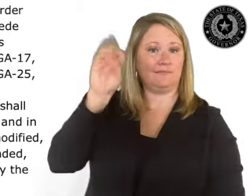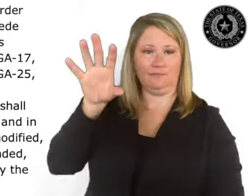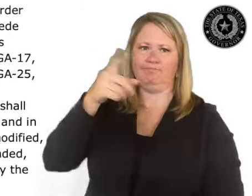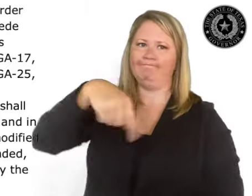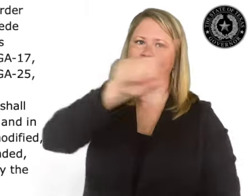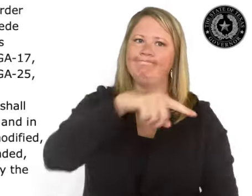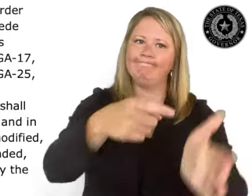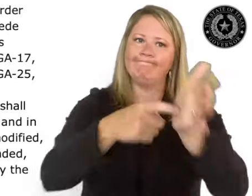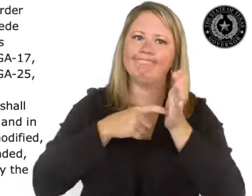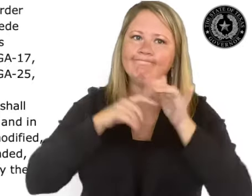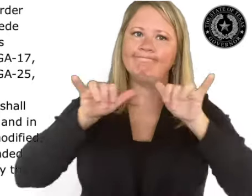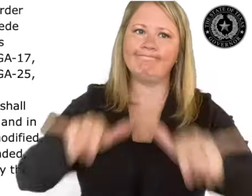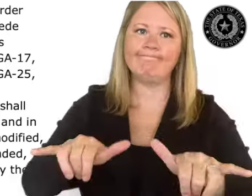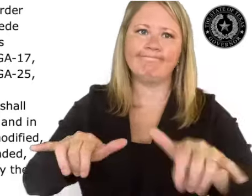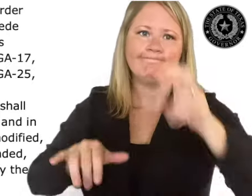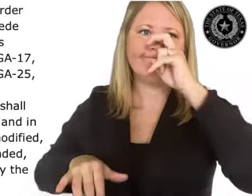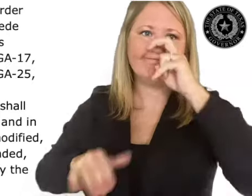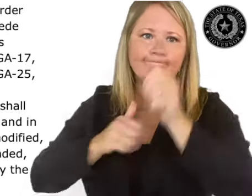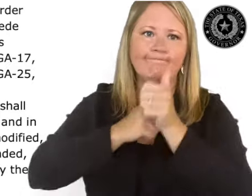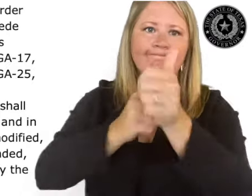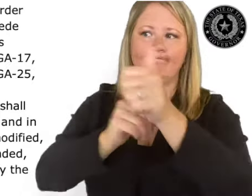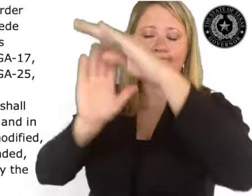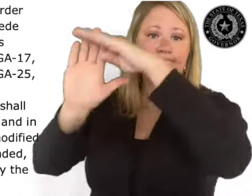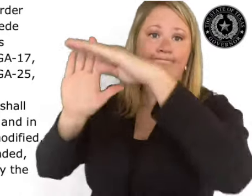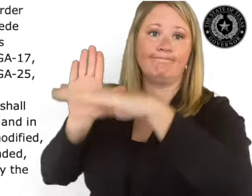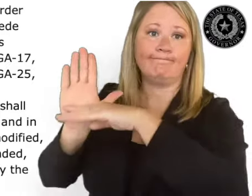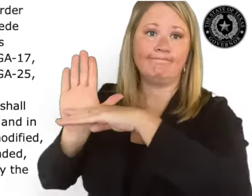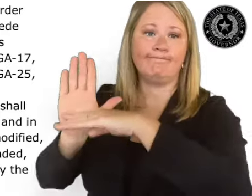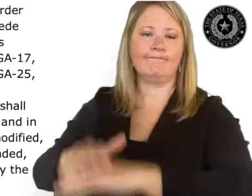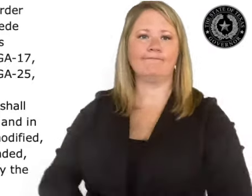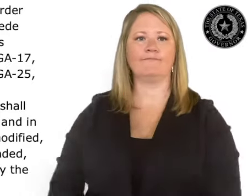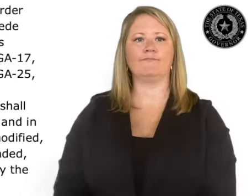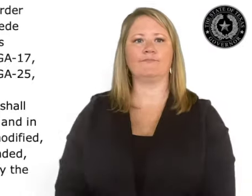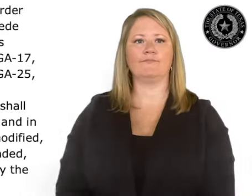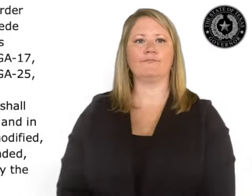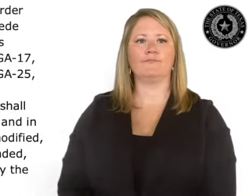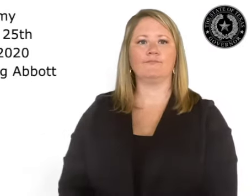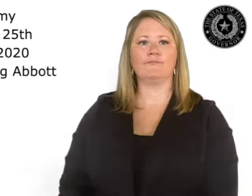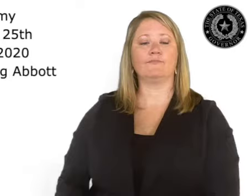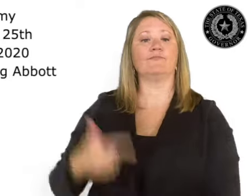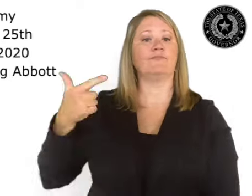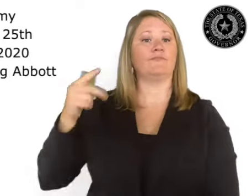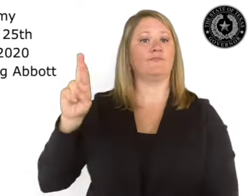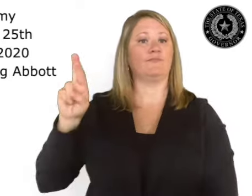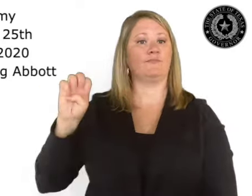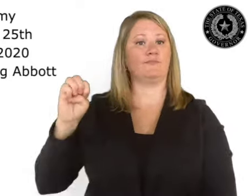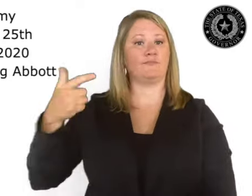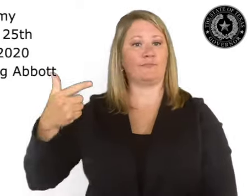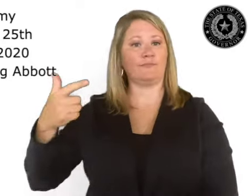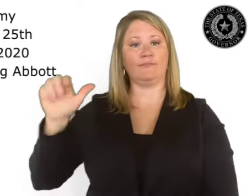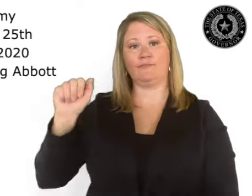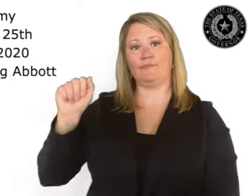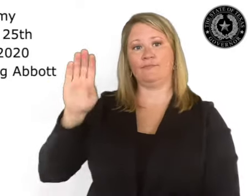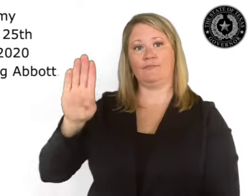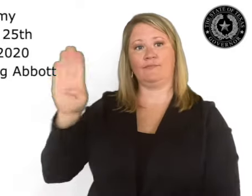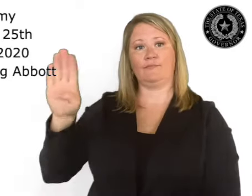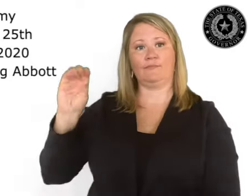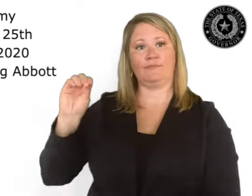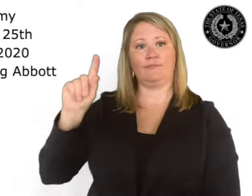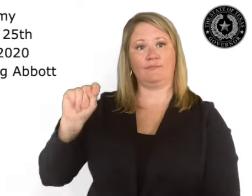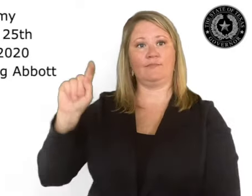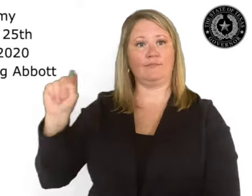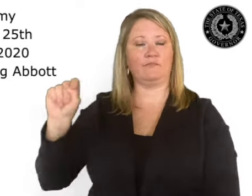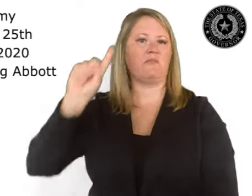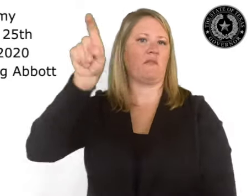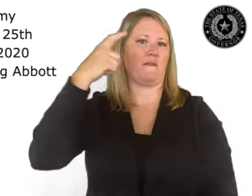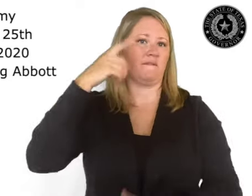Executive Order shall remain in effect and in full force until modified, amended, rescinded, or superseded by the